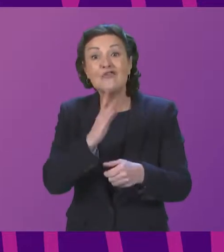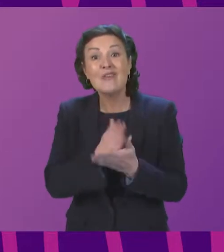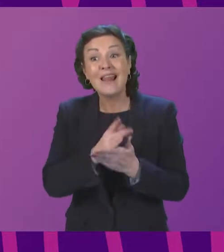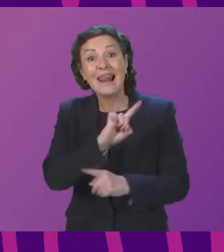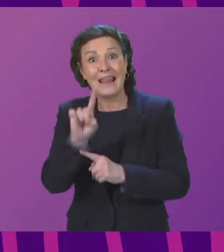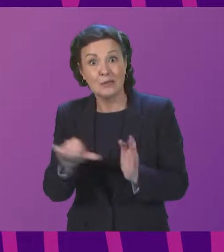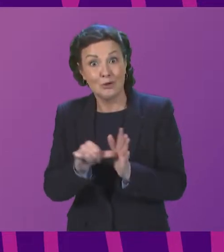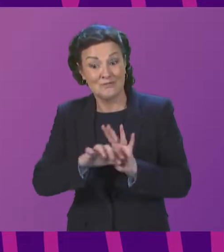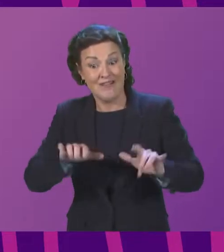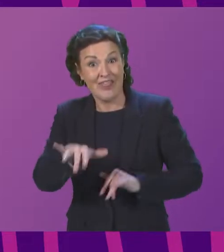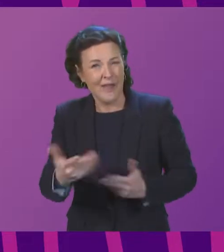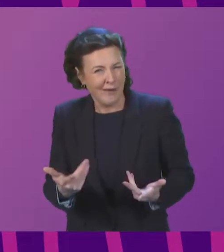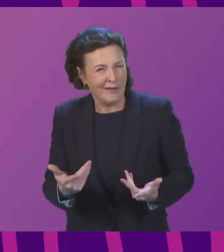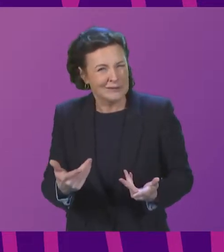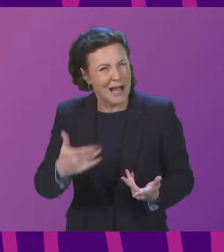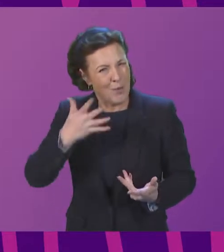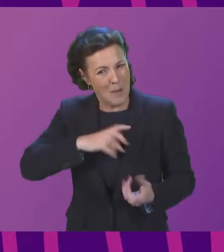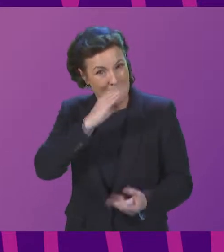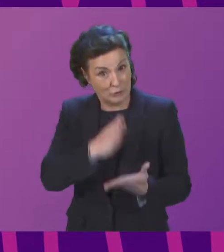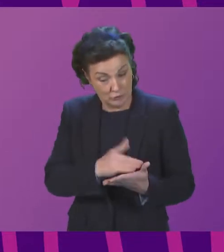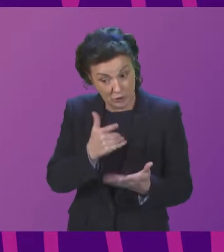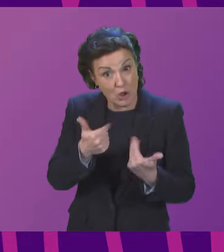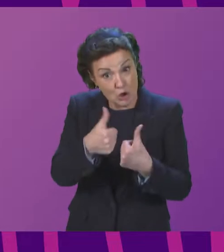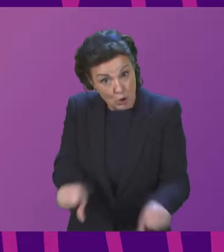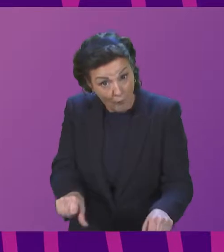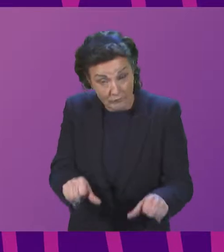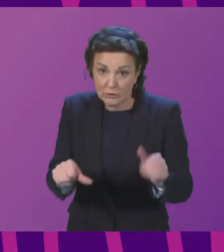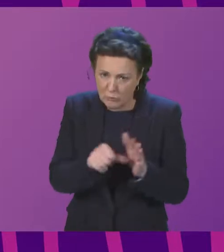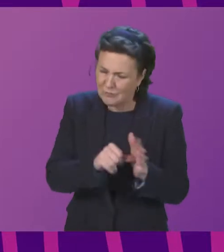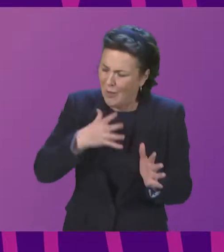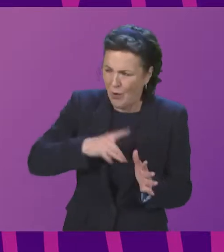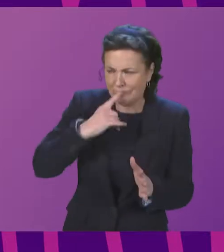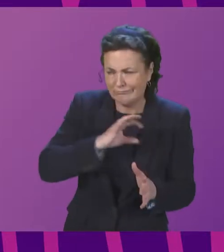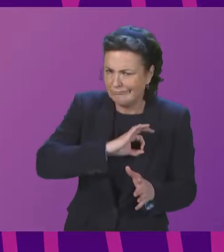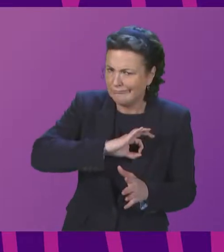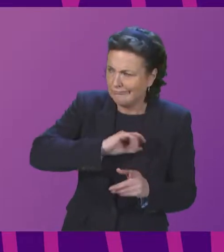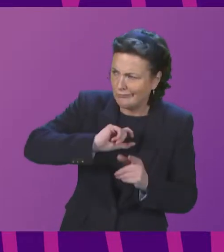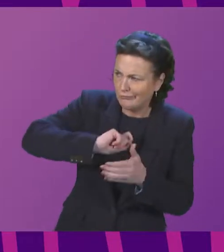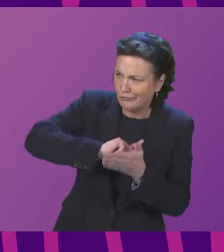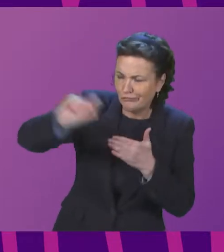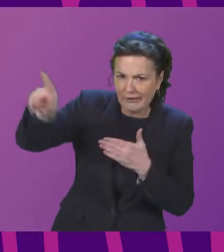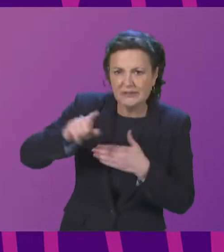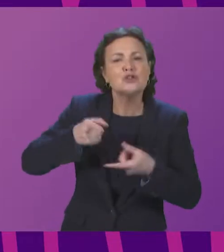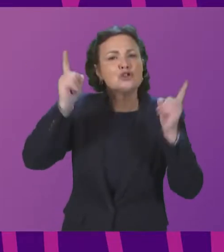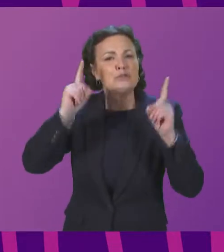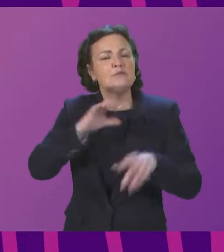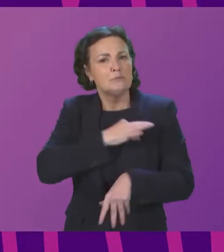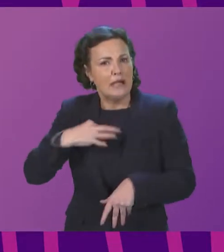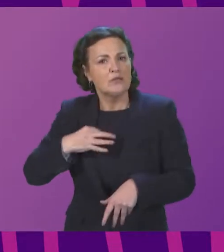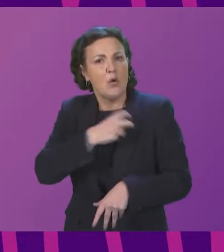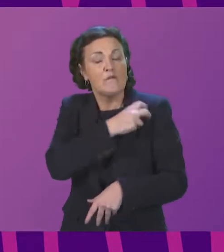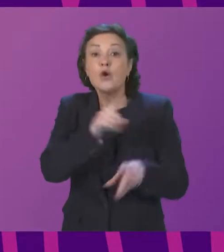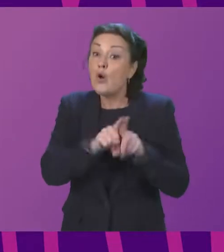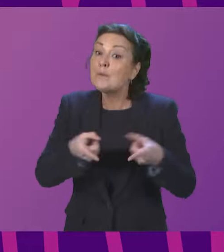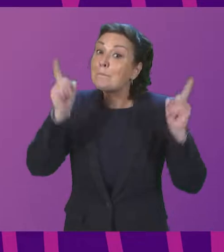with this so so I would certainly want to write to the the chief medical officer and also uh to ensure that the the minister of public health once again